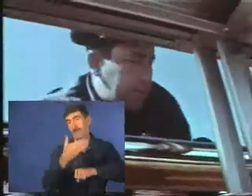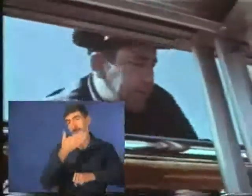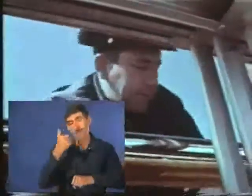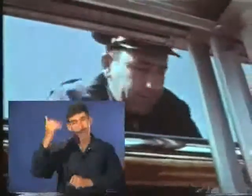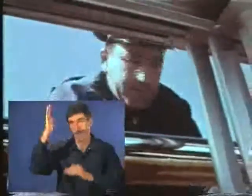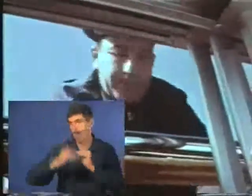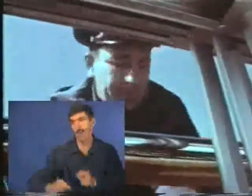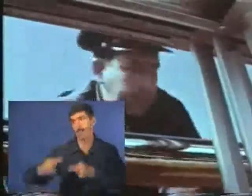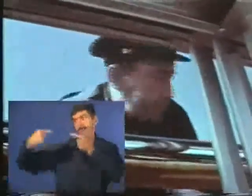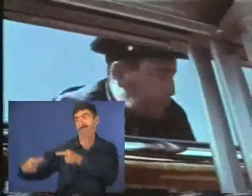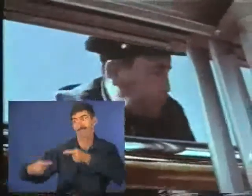was all we ever had to do.